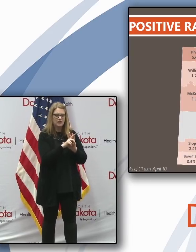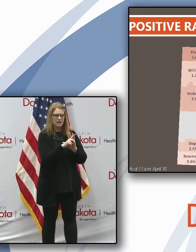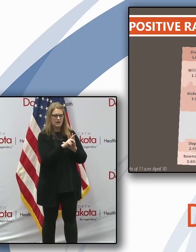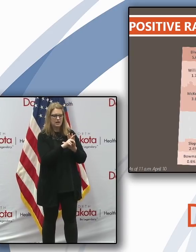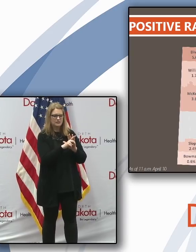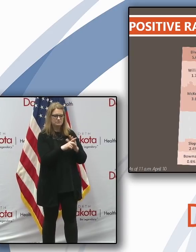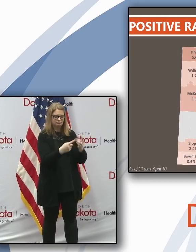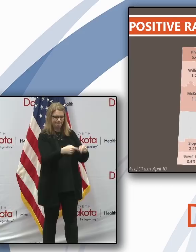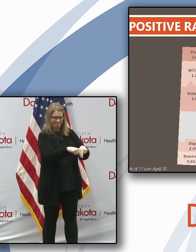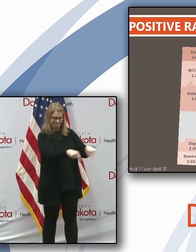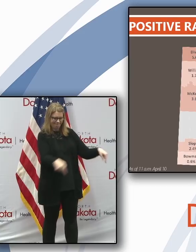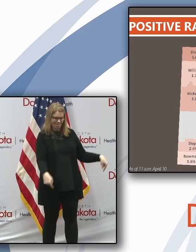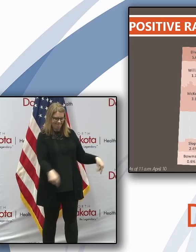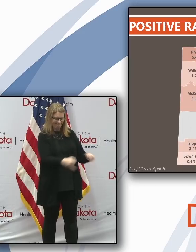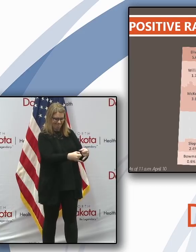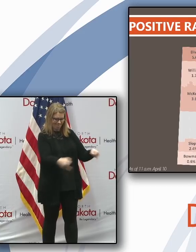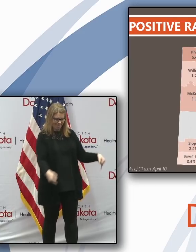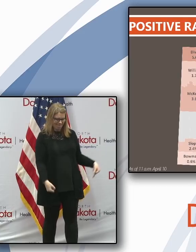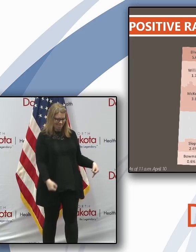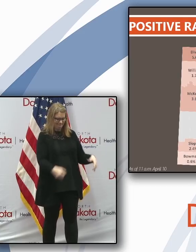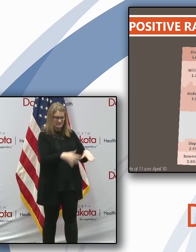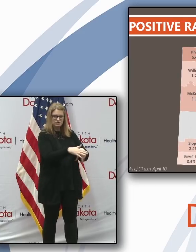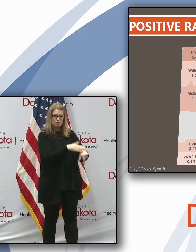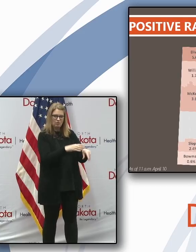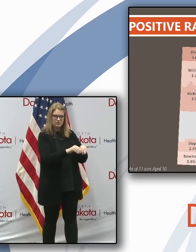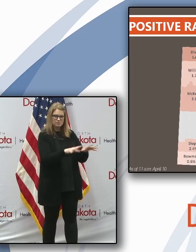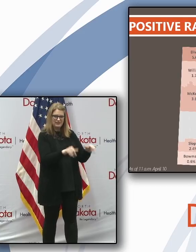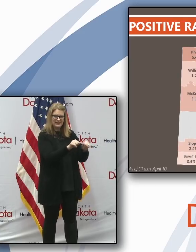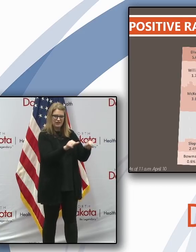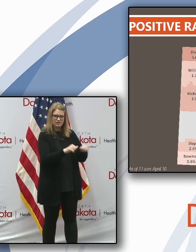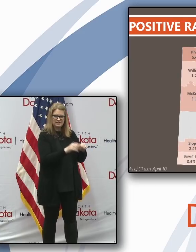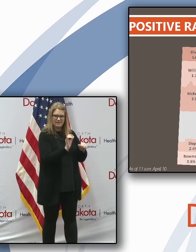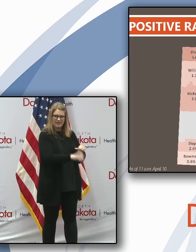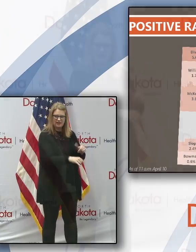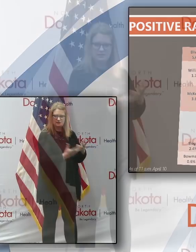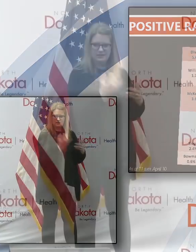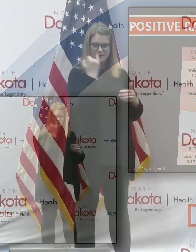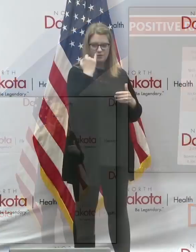quarantine to slow the spread in those areas where we're showing a high percentage.